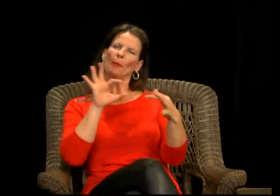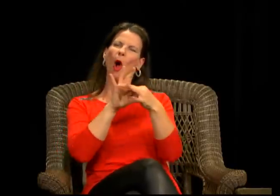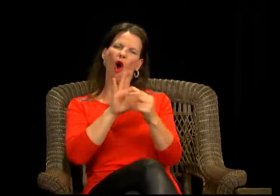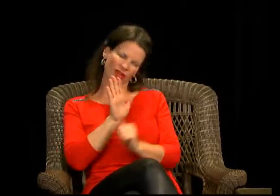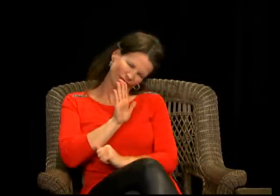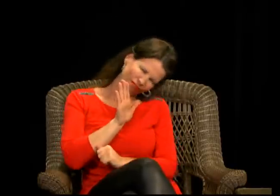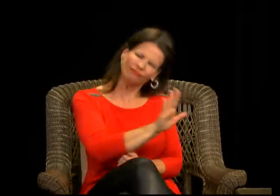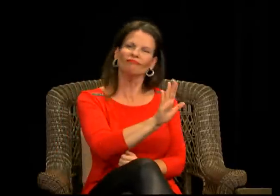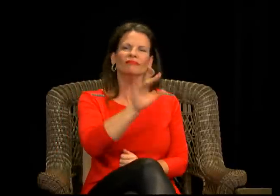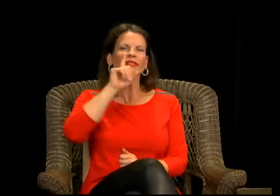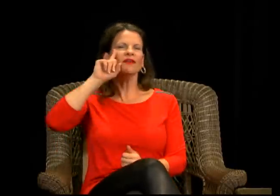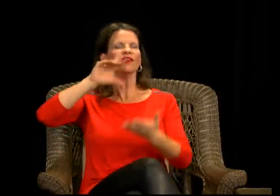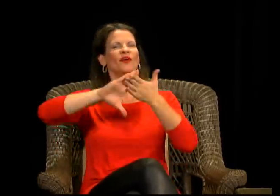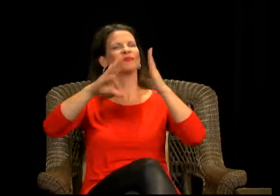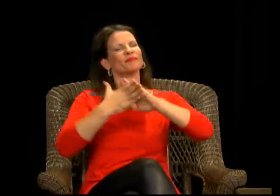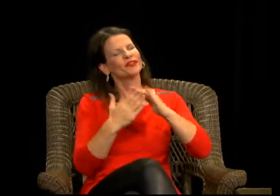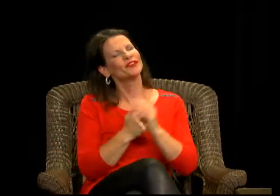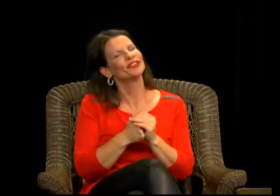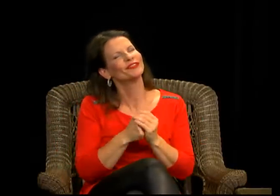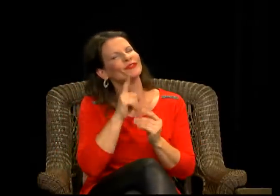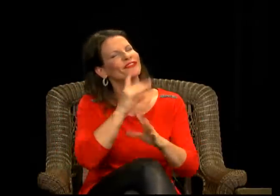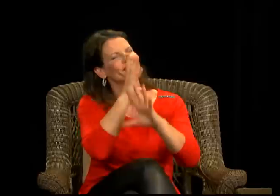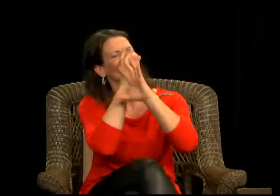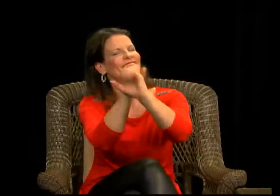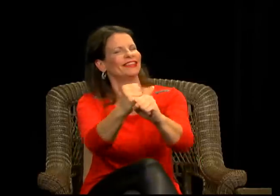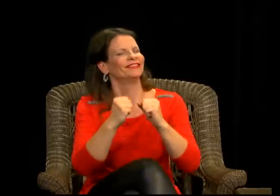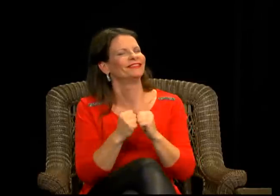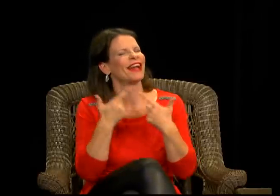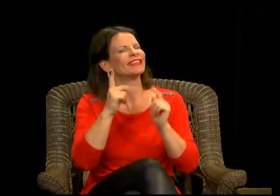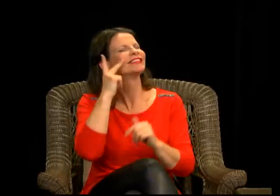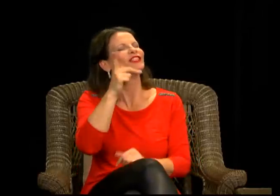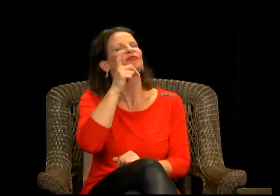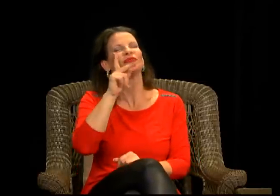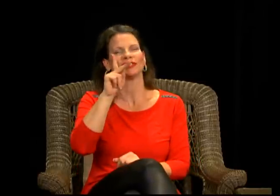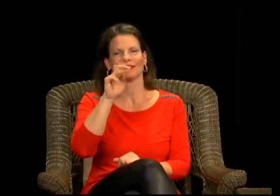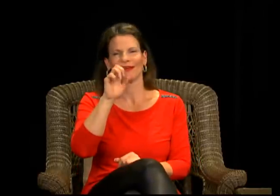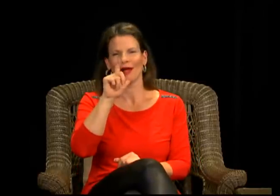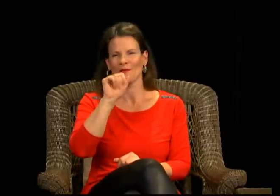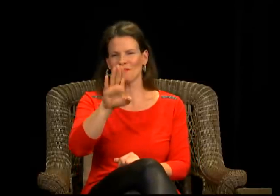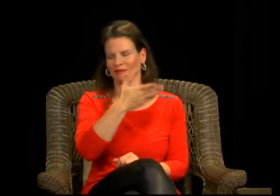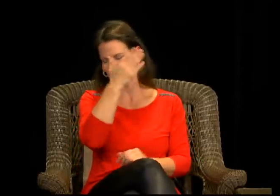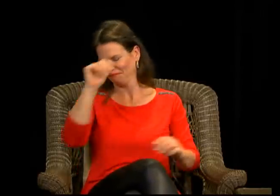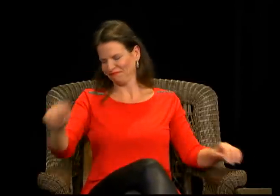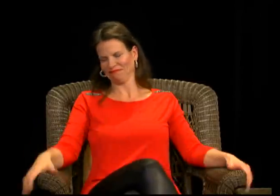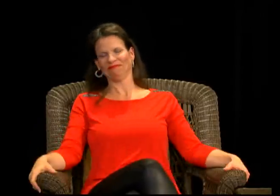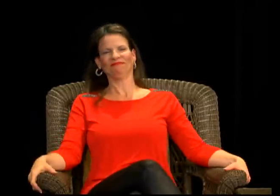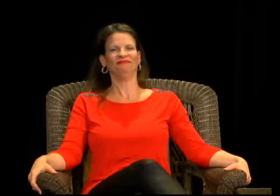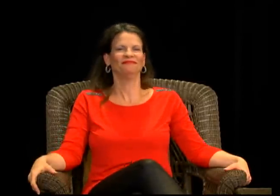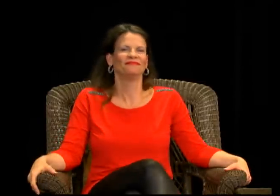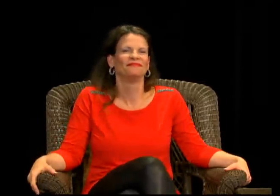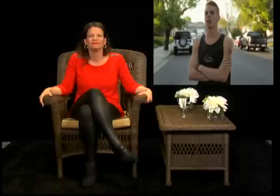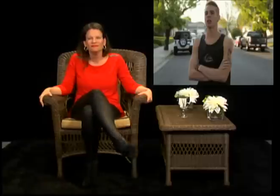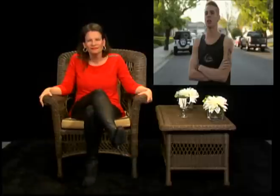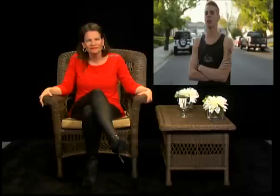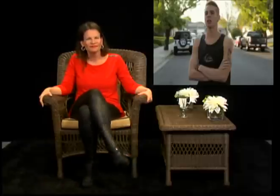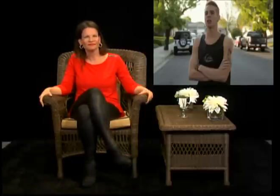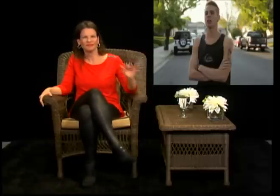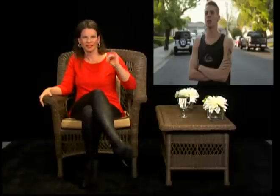really just is a huge part of the deaf community. So it's really fascinating to see this character, Caleb. This is what he looks like.